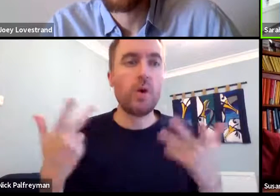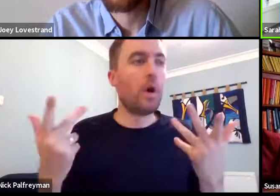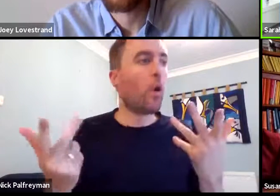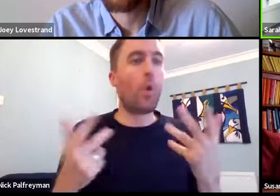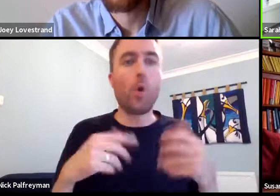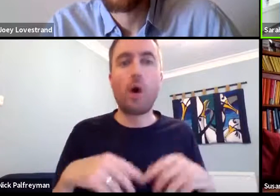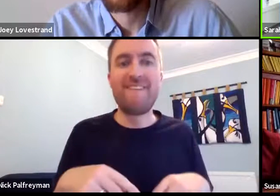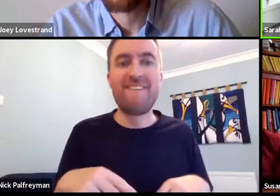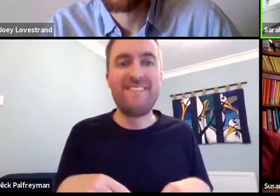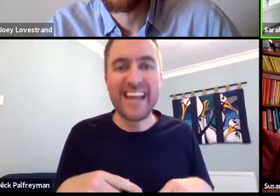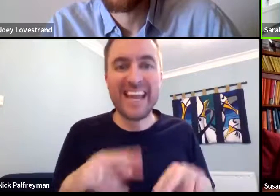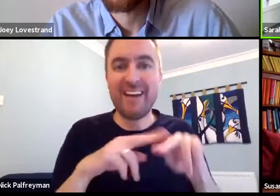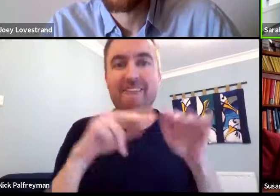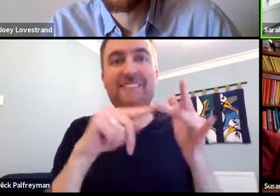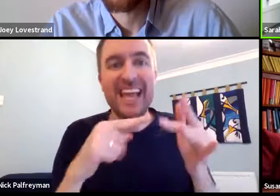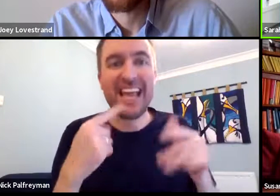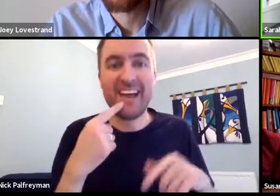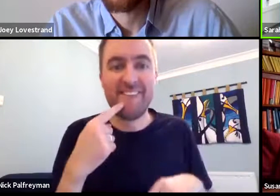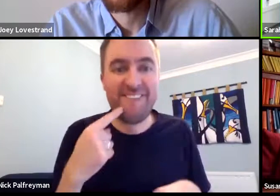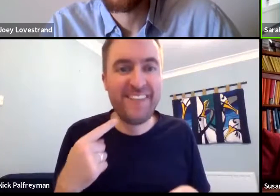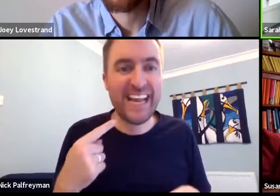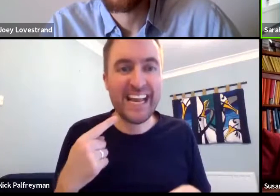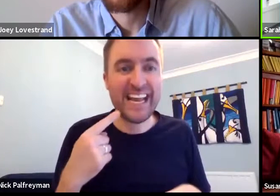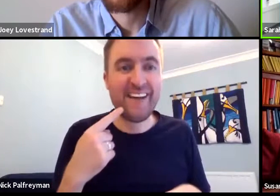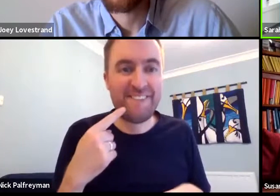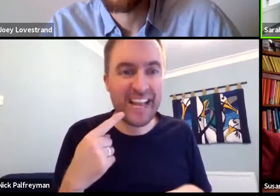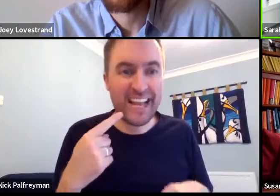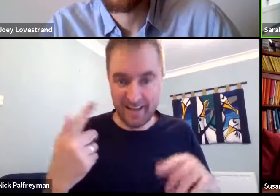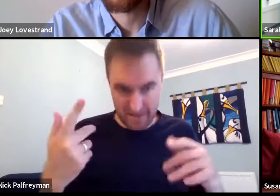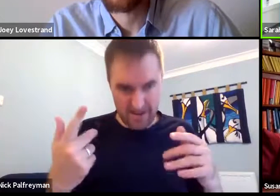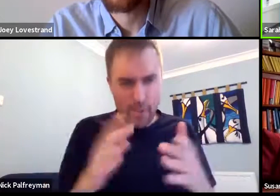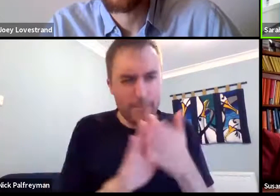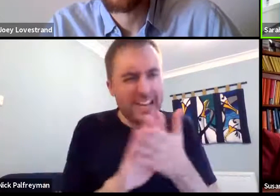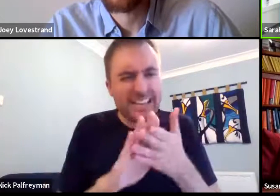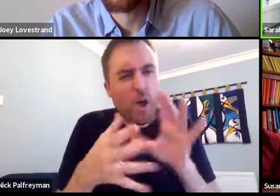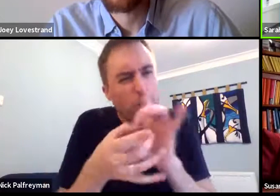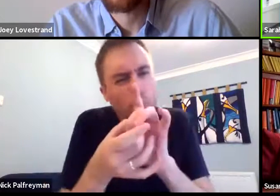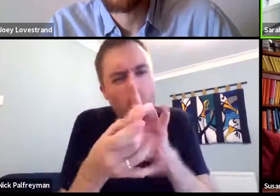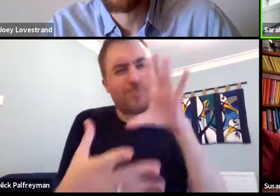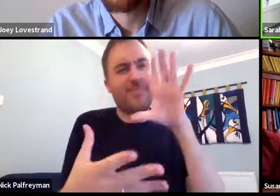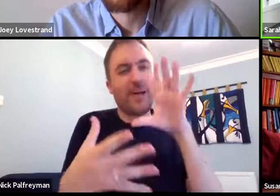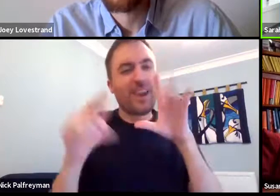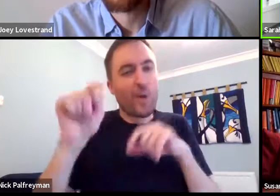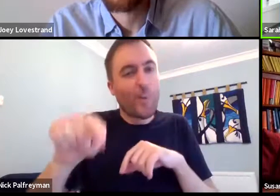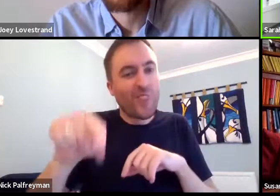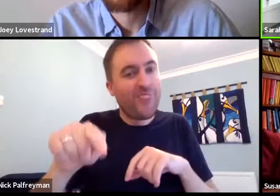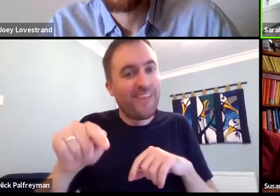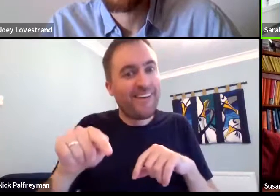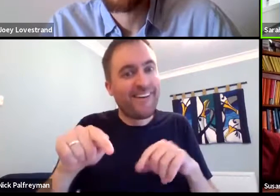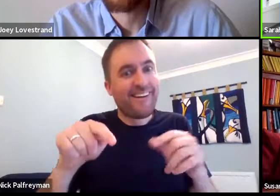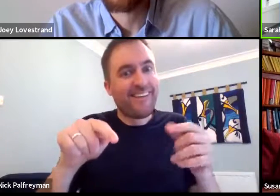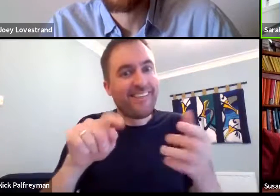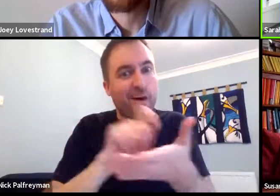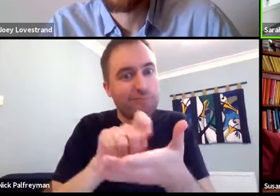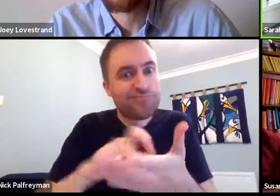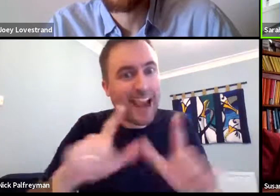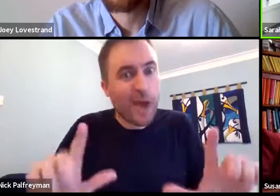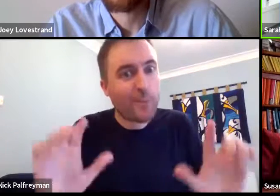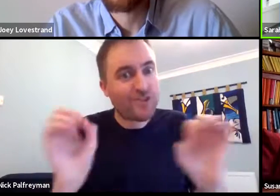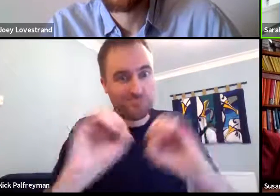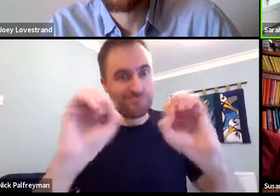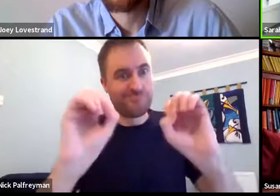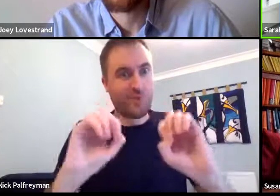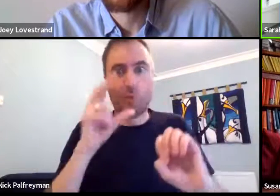bu or pa or fi, which you can see on my mouth there. But there's no